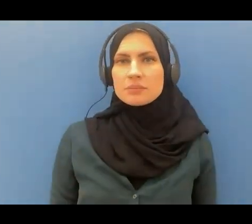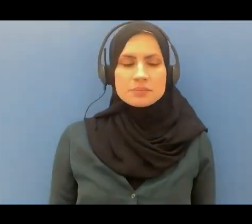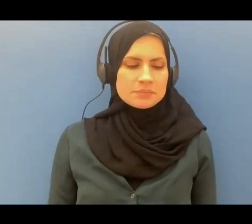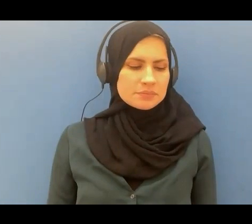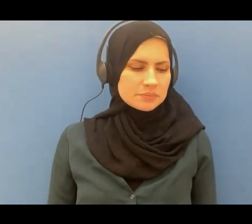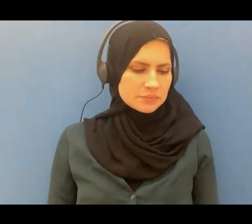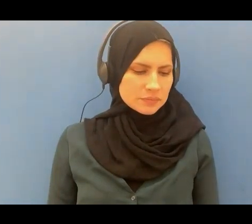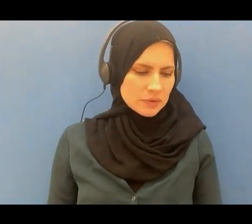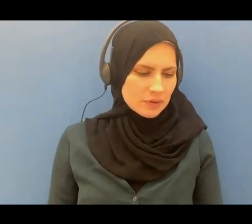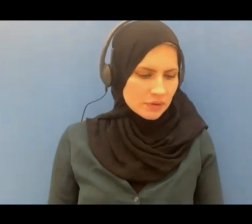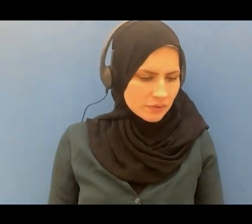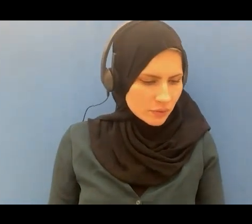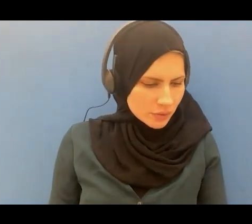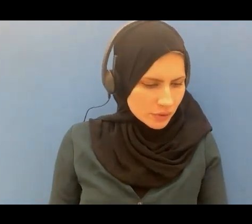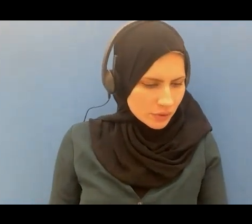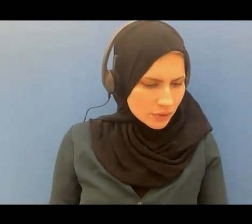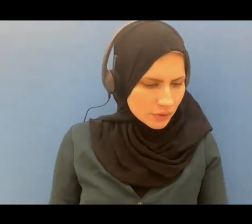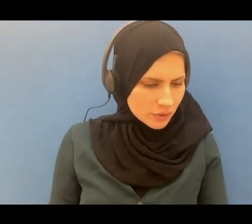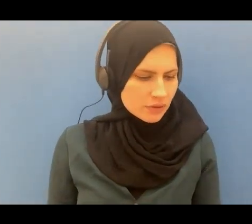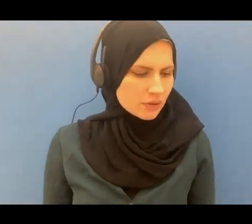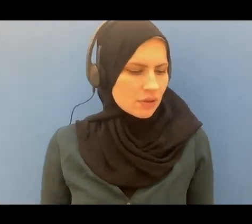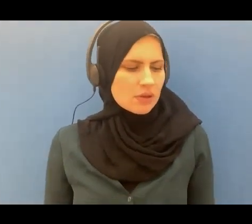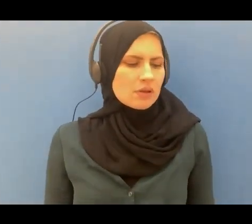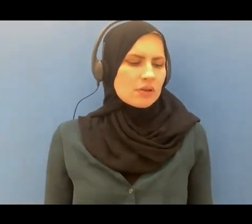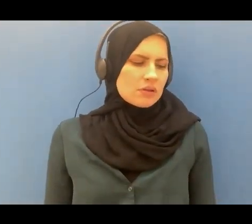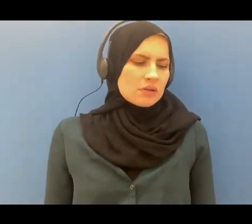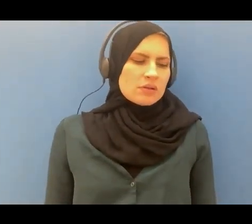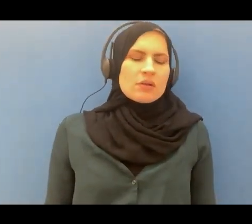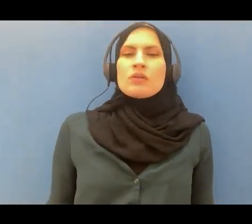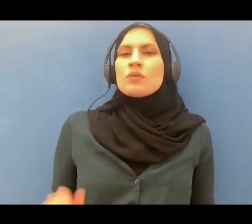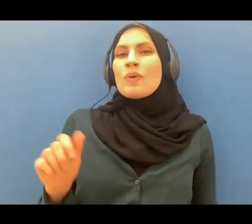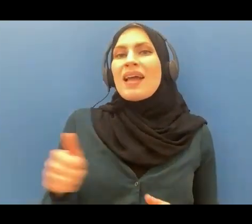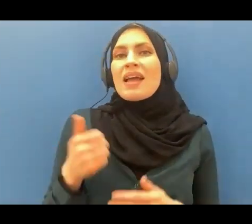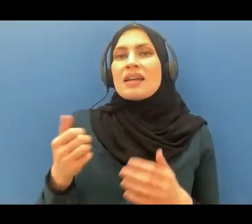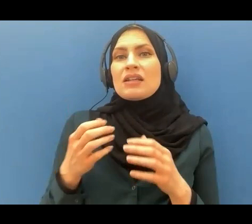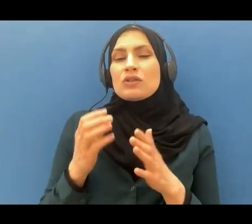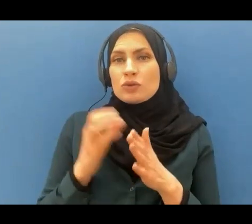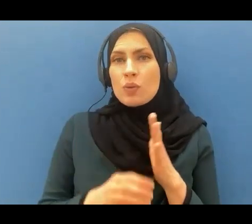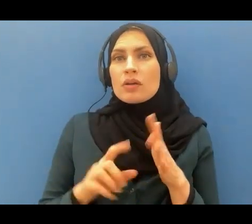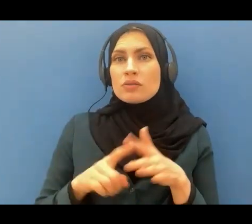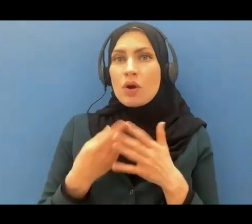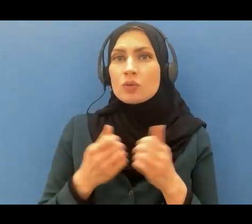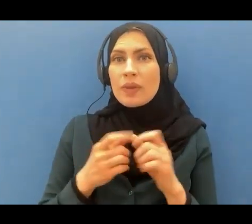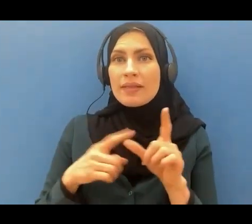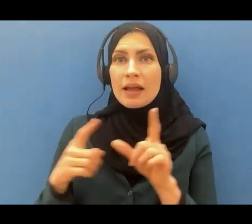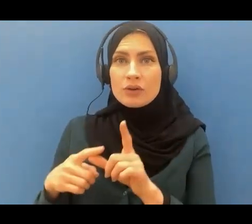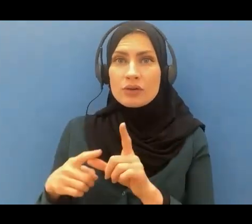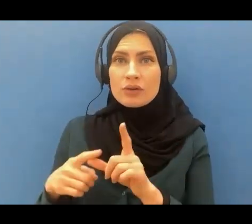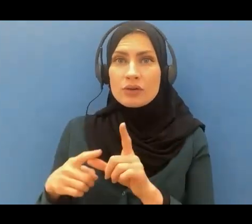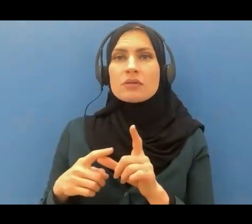and whenever any surah is starting with this the following ayah or ayat will